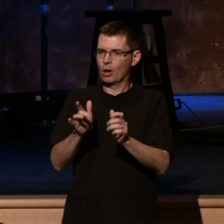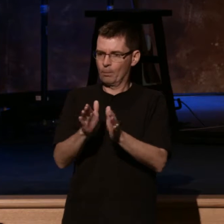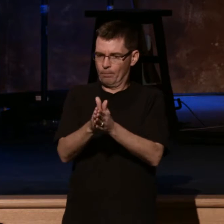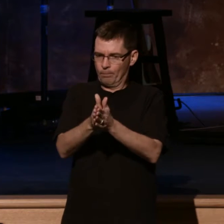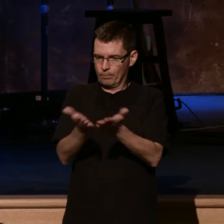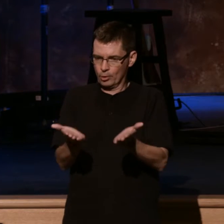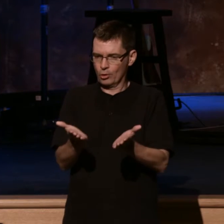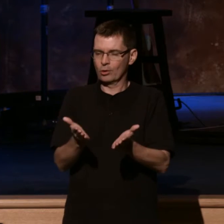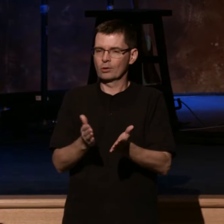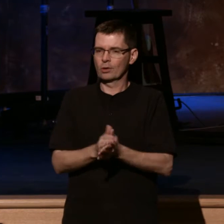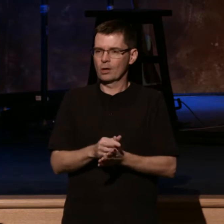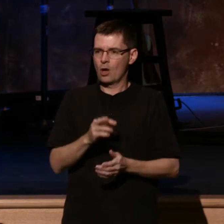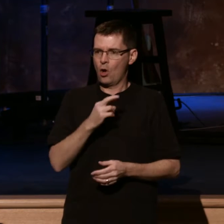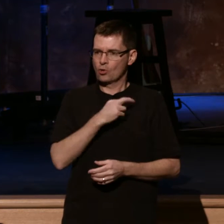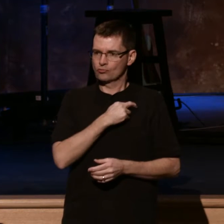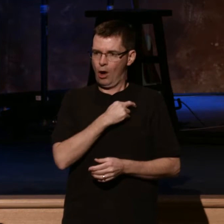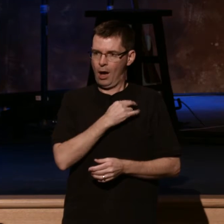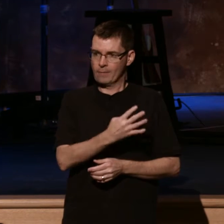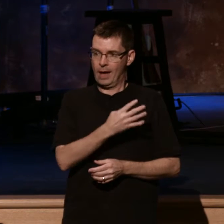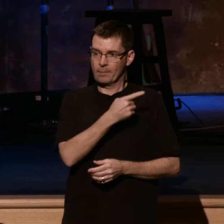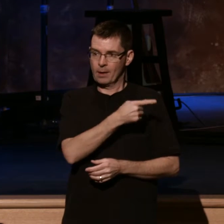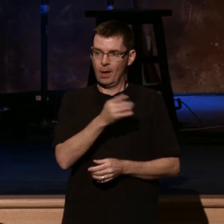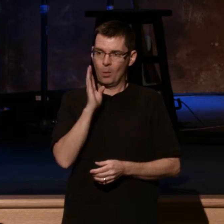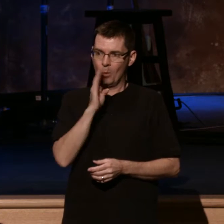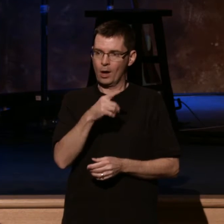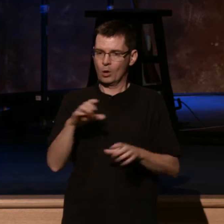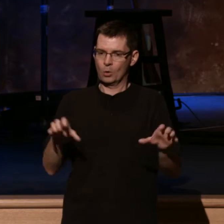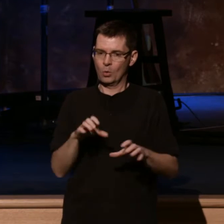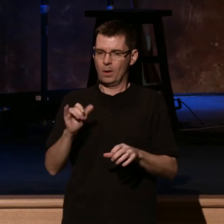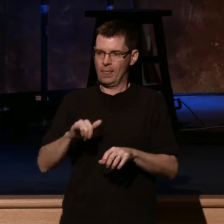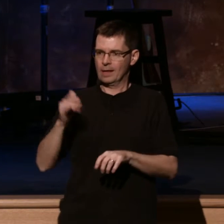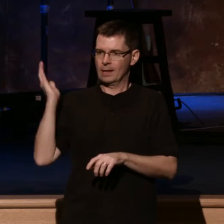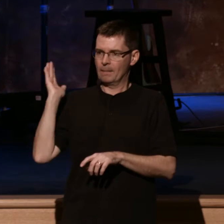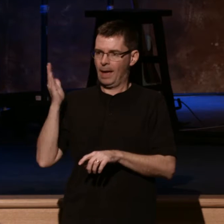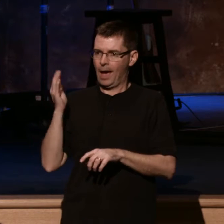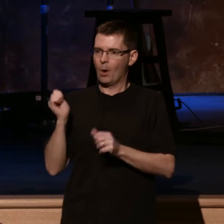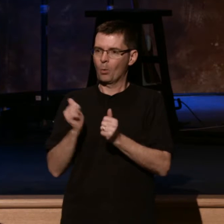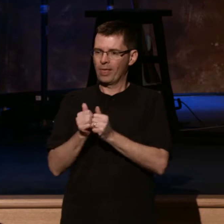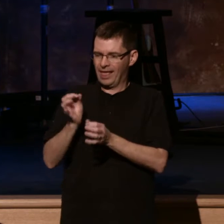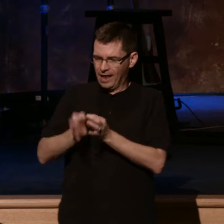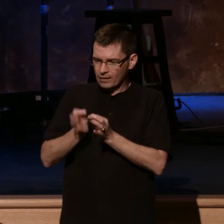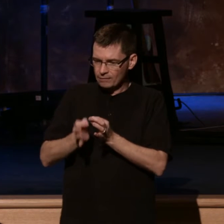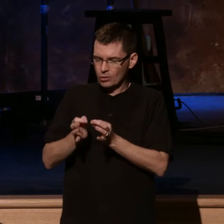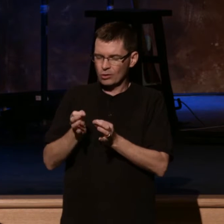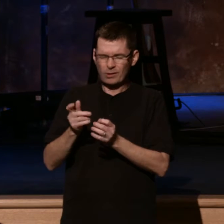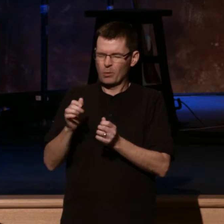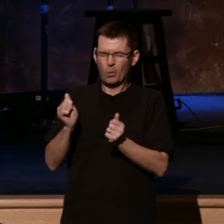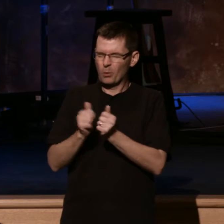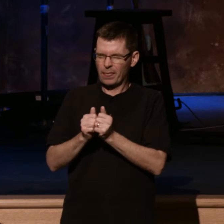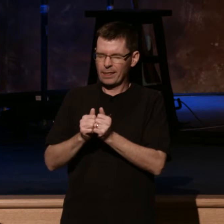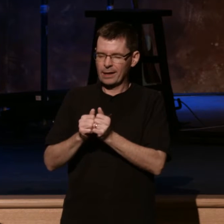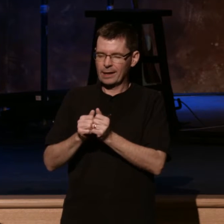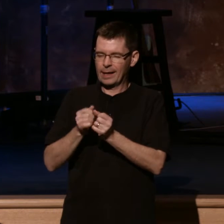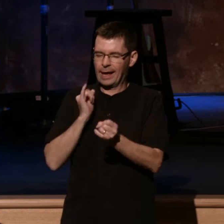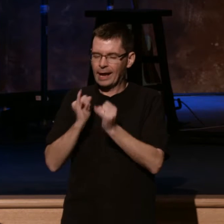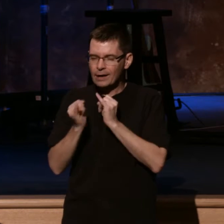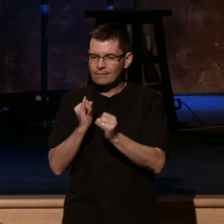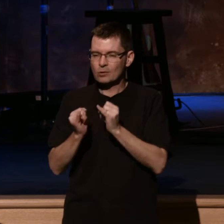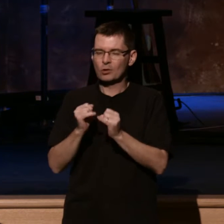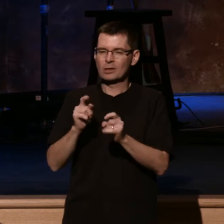Robbie, you're going to do the webcast with me. I don't even know that, but we captured some interviews with you, with H.B. Charles, Paul David Tripp, a number of